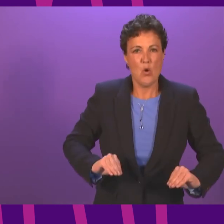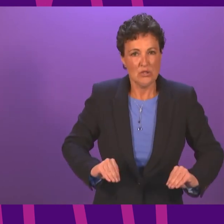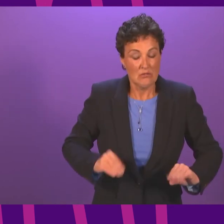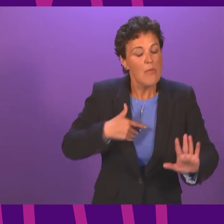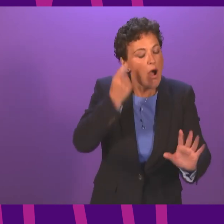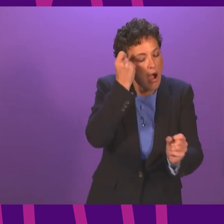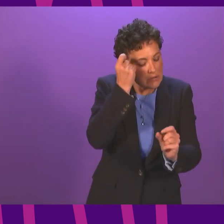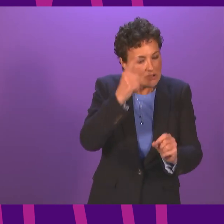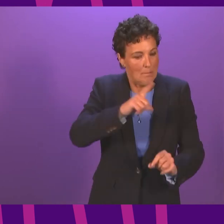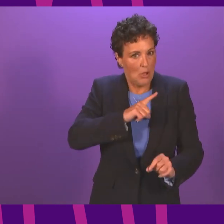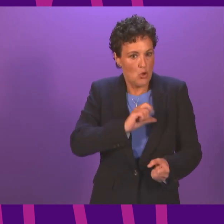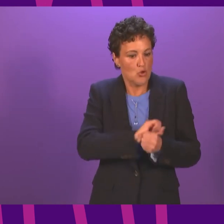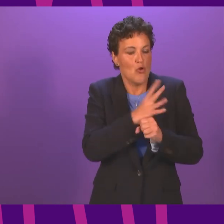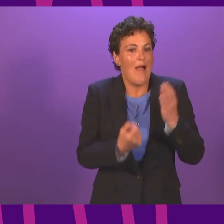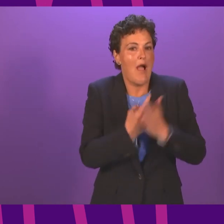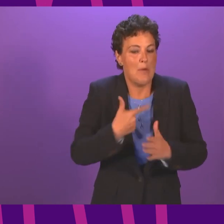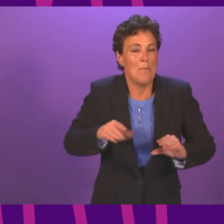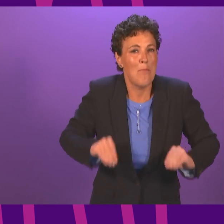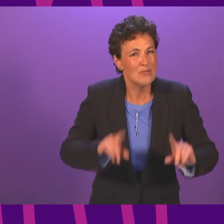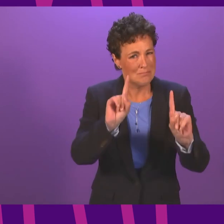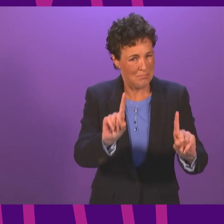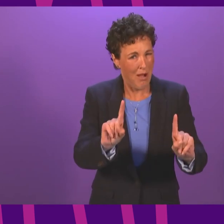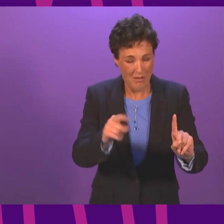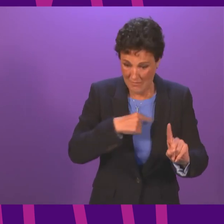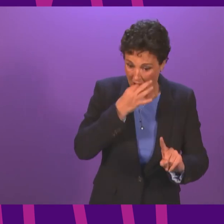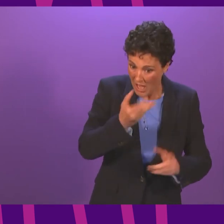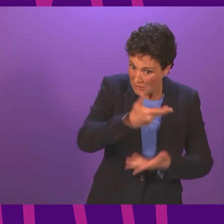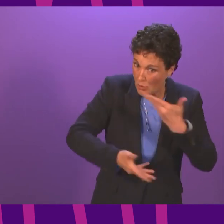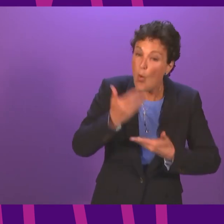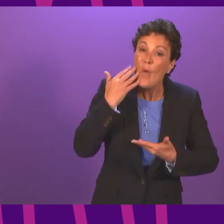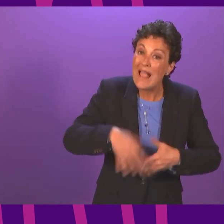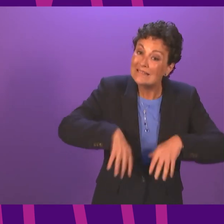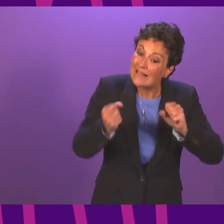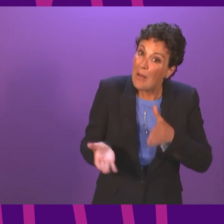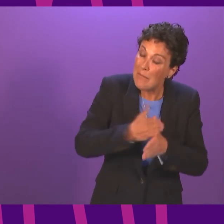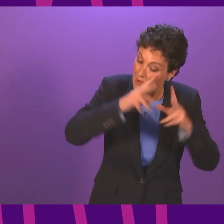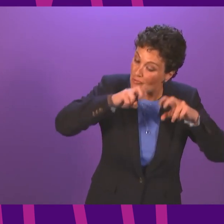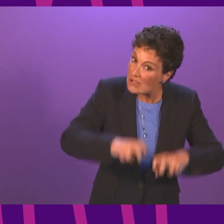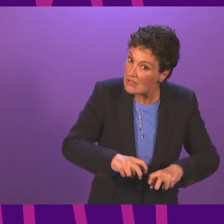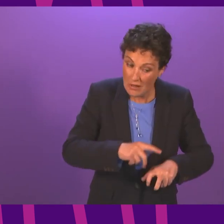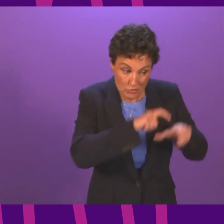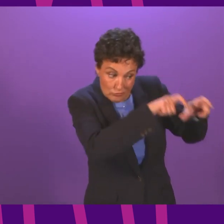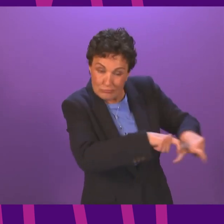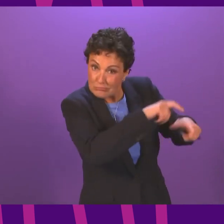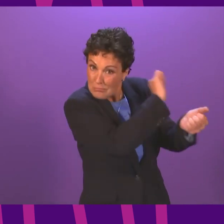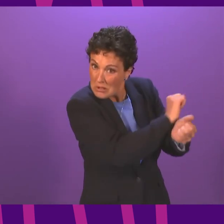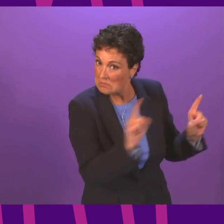do acknowledge that that was due to the pandemic but can the Minister tell me when this research will be recommenced Minister